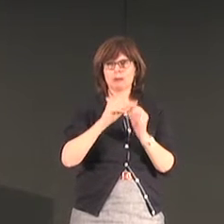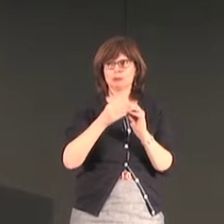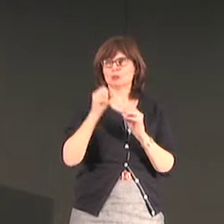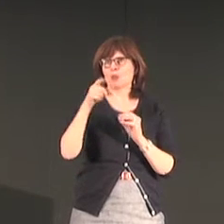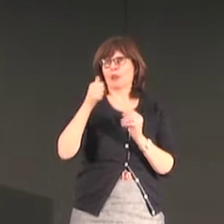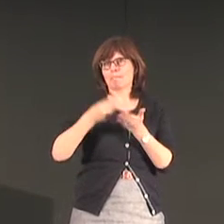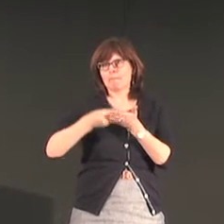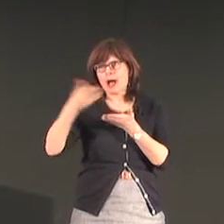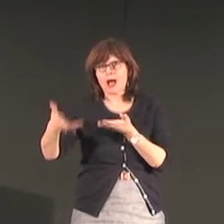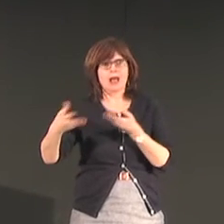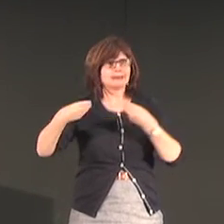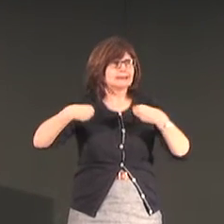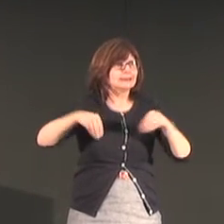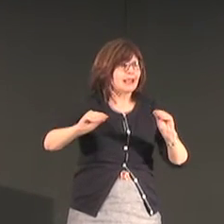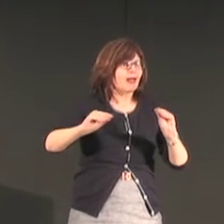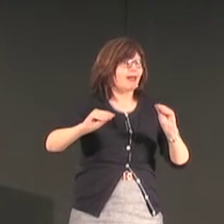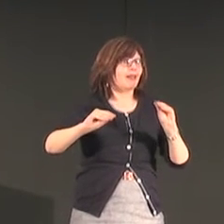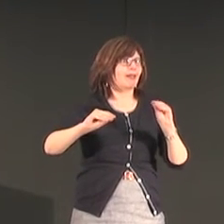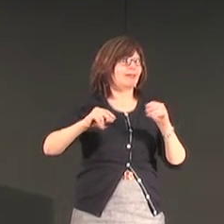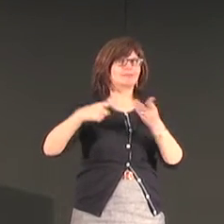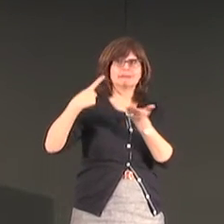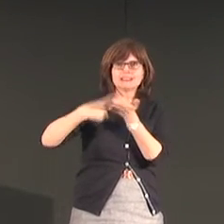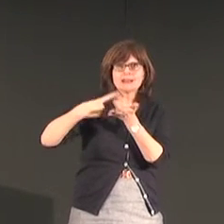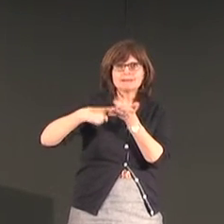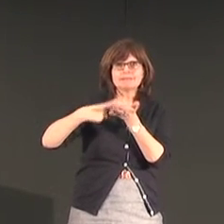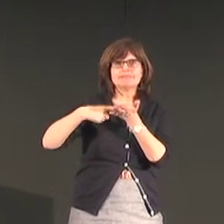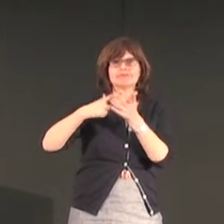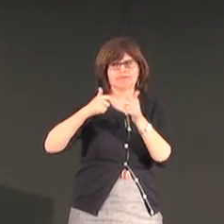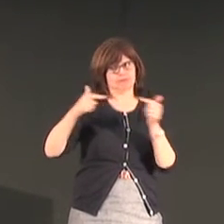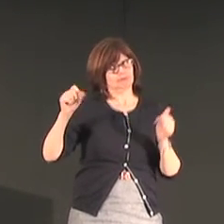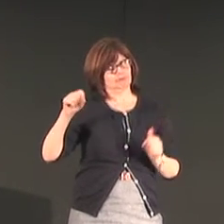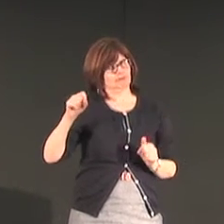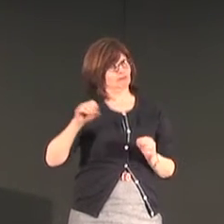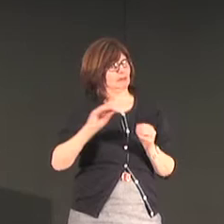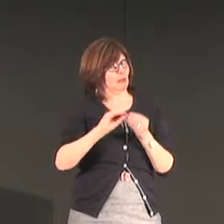there won't be any borrowing from the spoken language the way that language is developed naturally